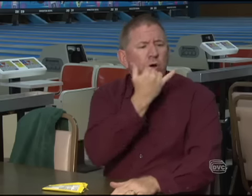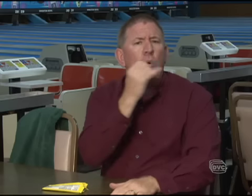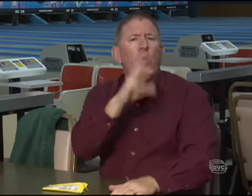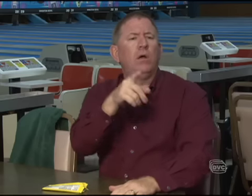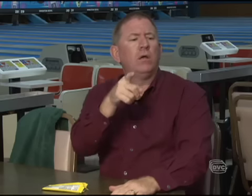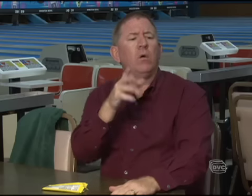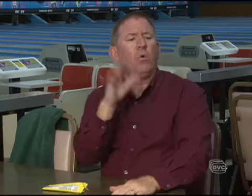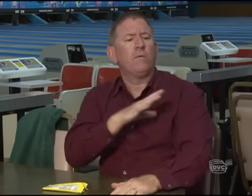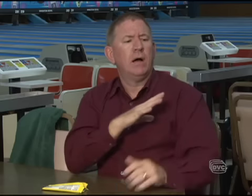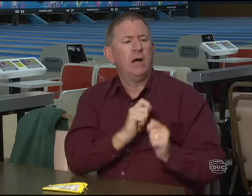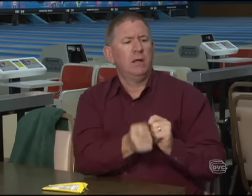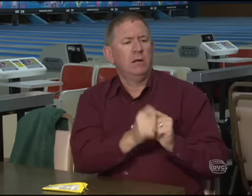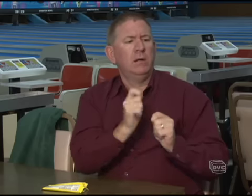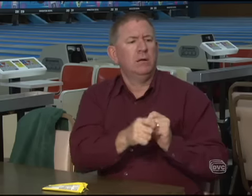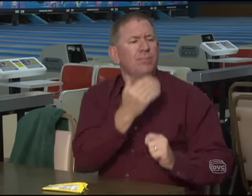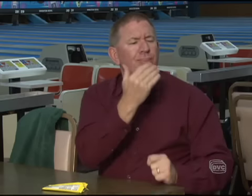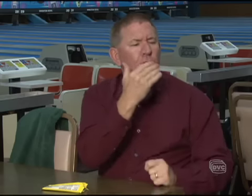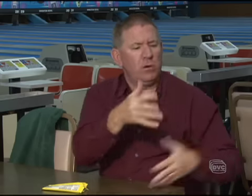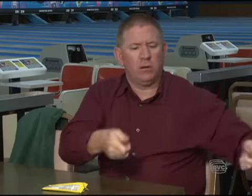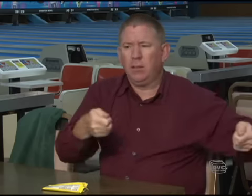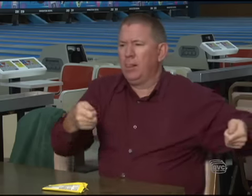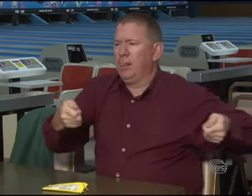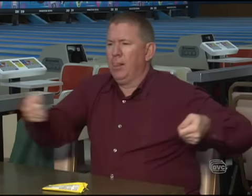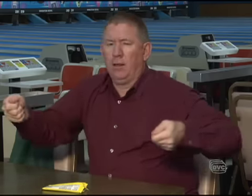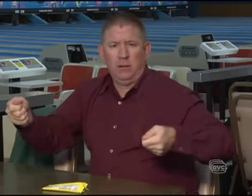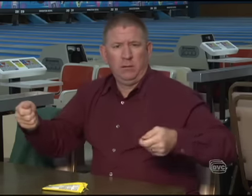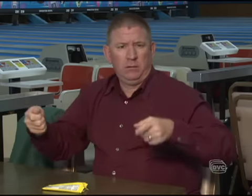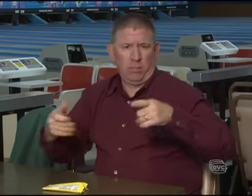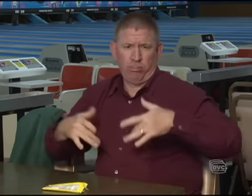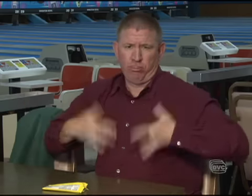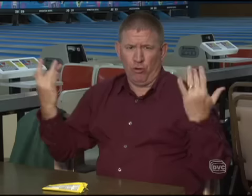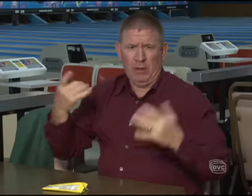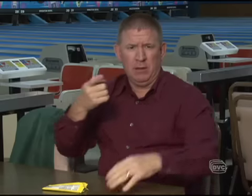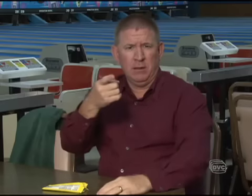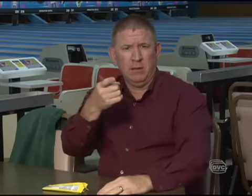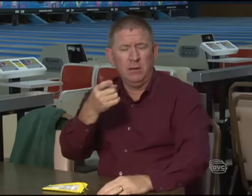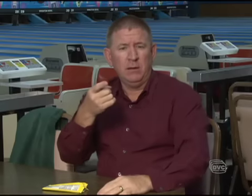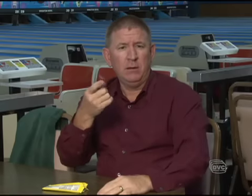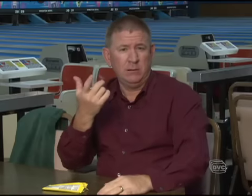oh, no, no, that's not the right price? Or you just walk out with it and thrilled because you saved so much money?